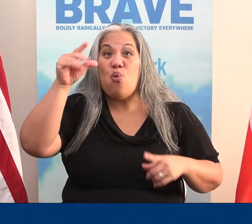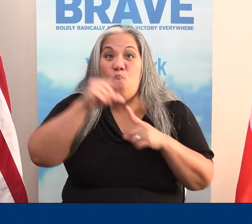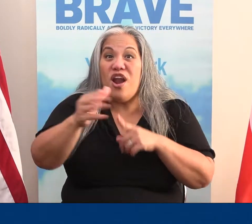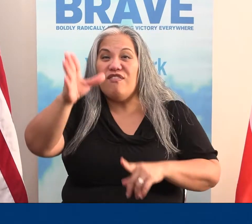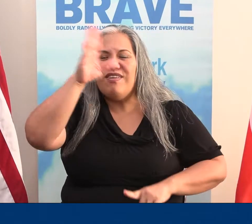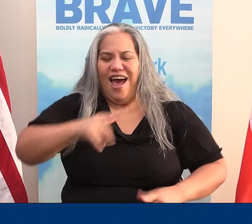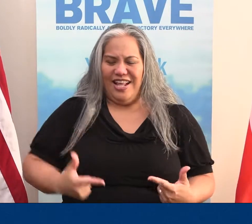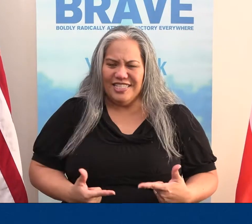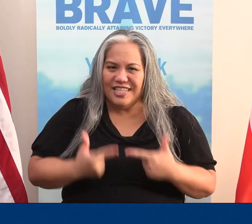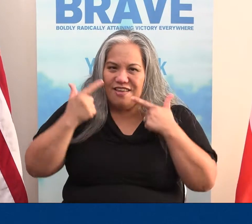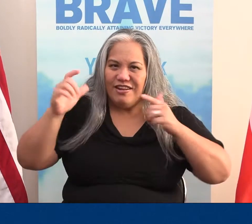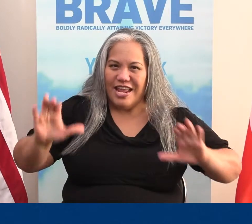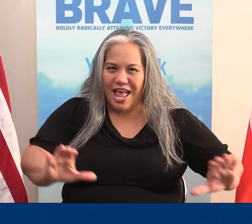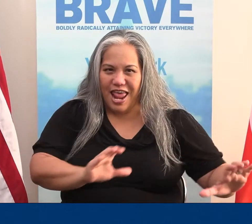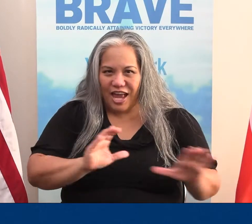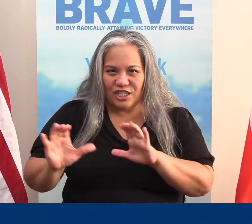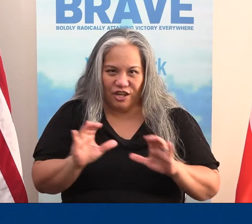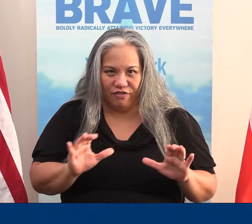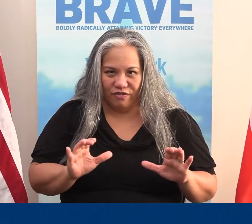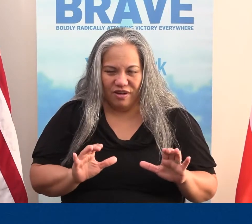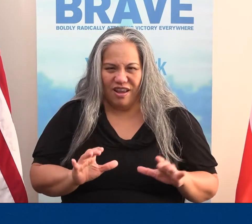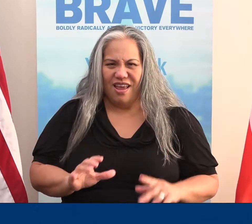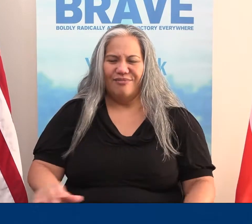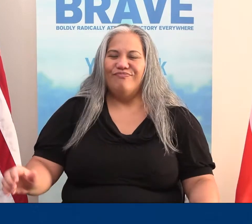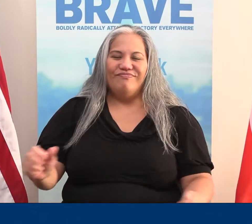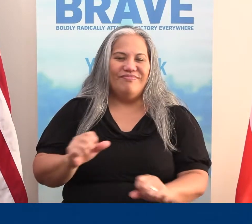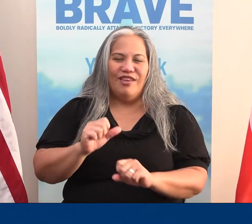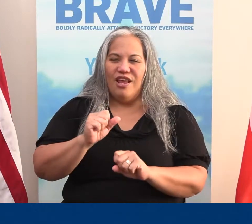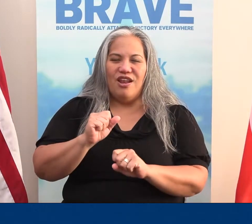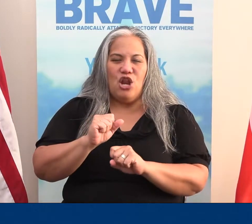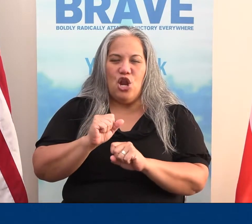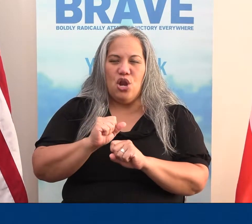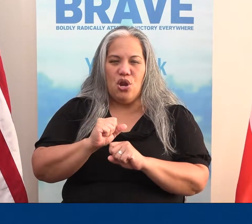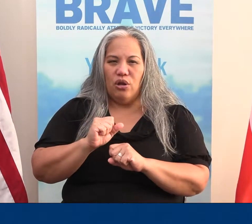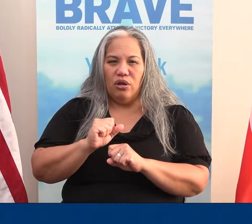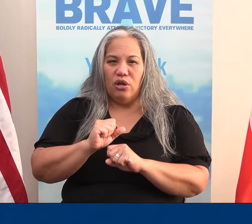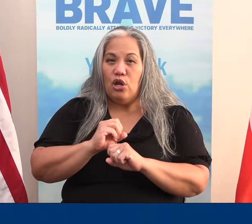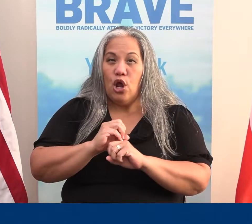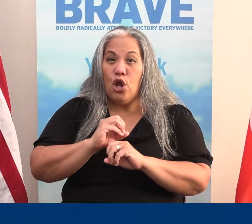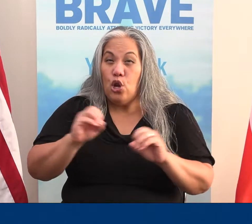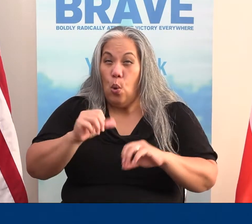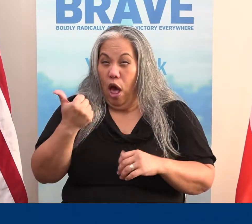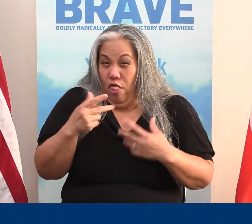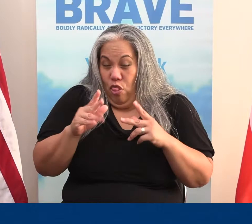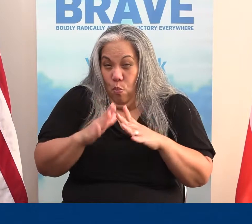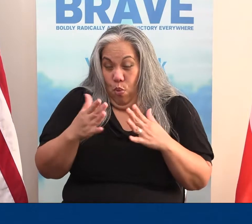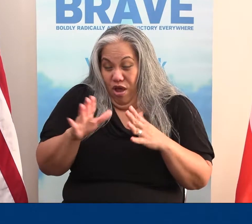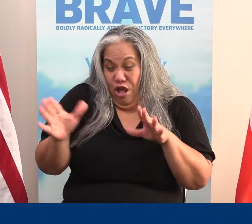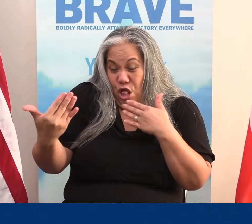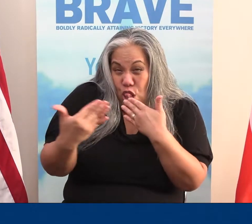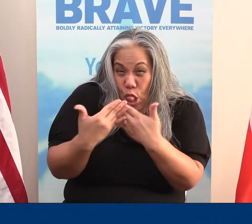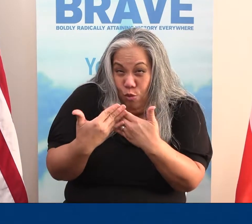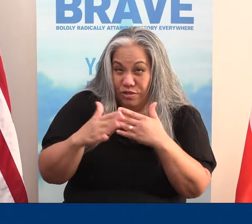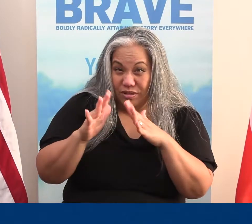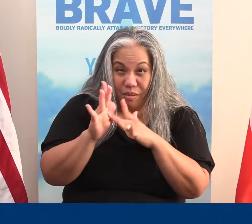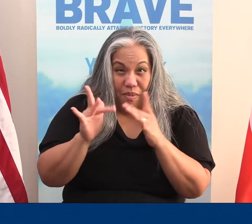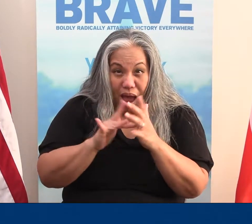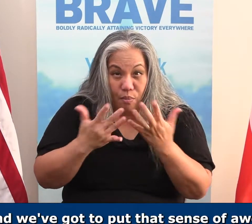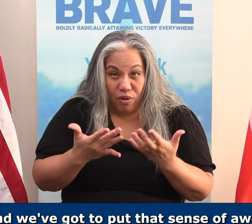living and active. There's no other book like it. Nothing close. It's amazing. And